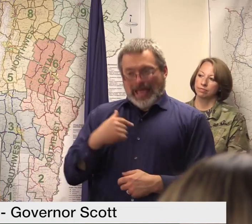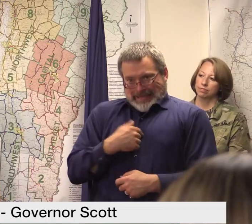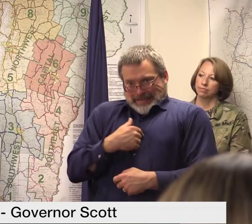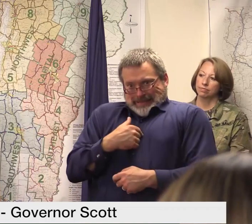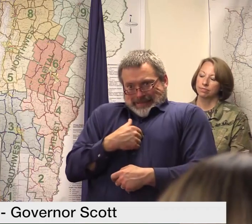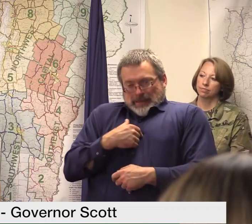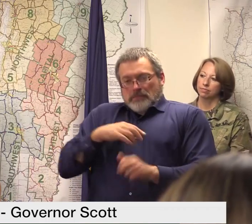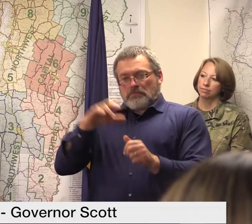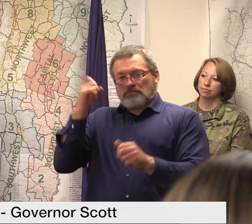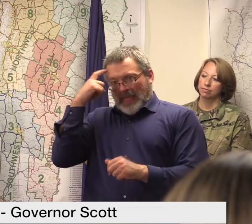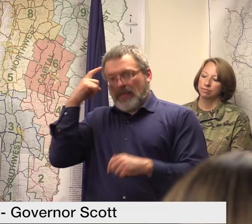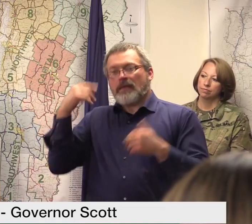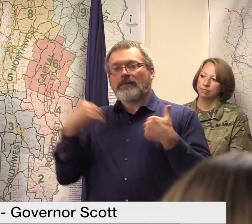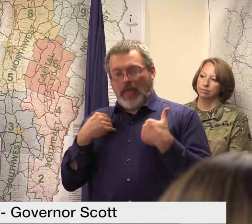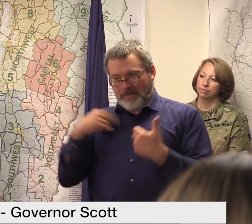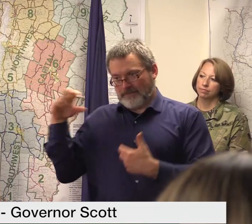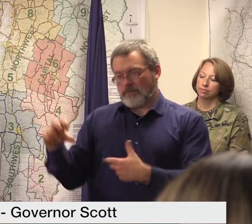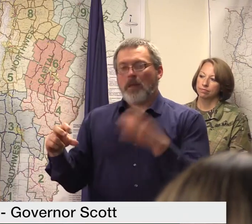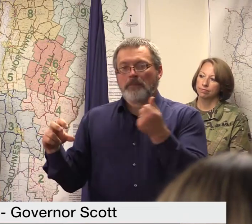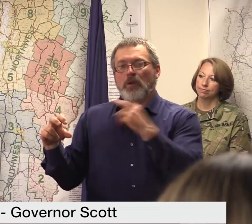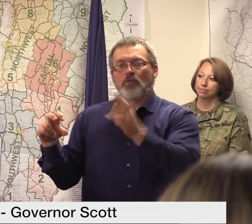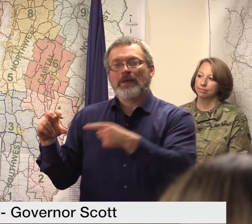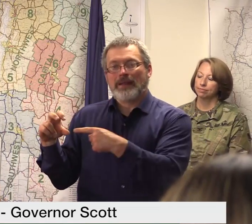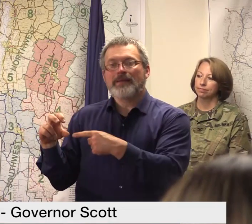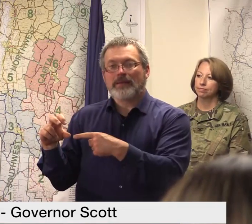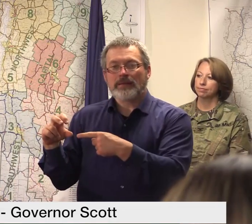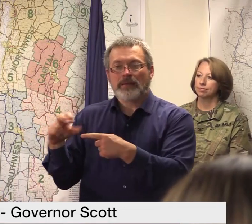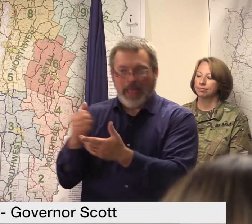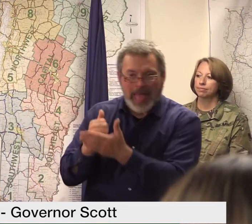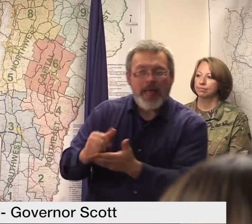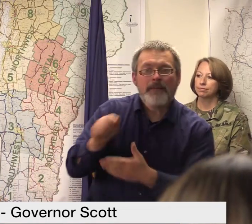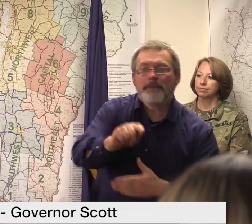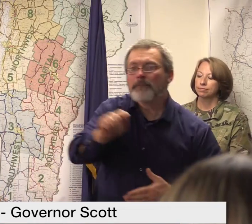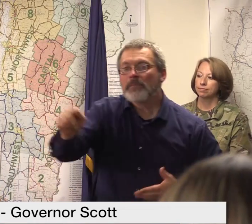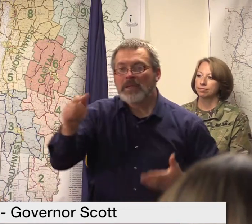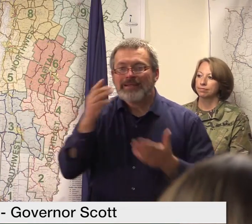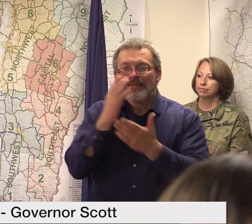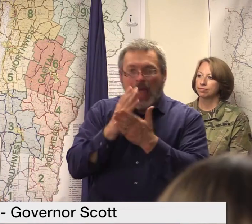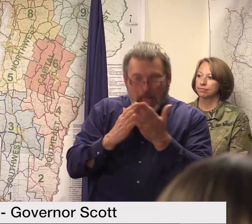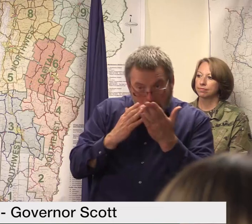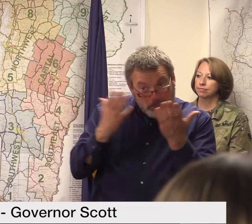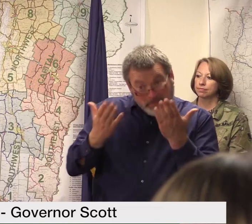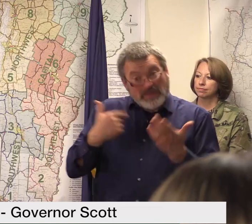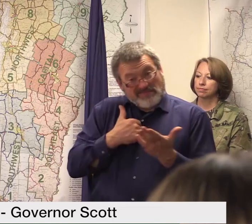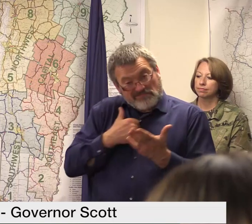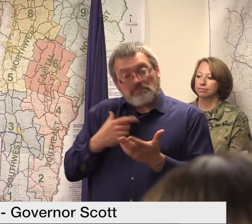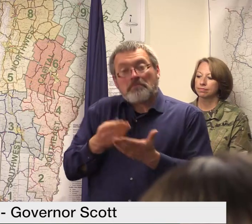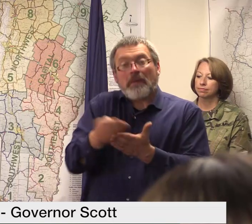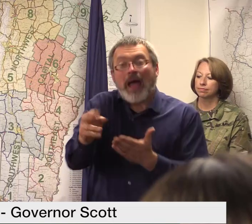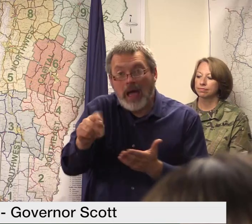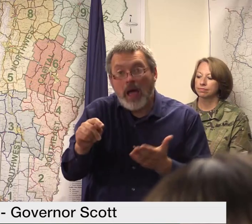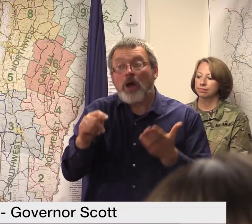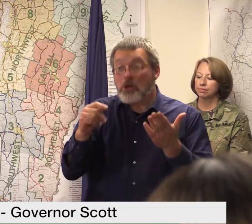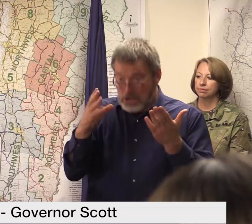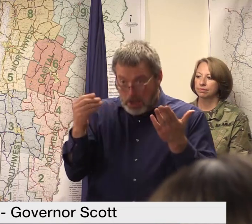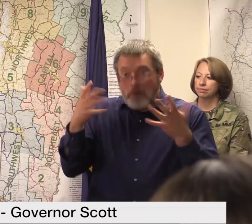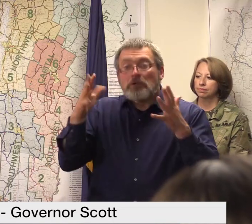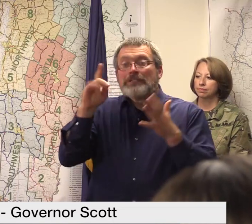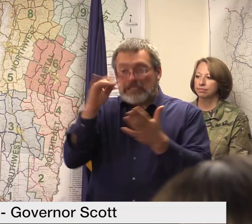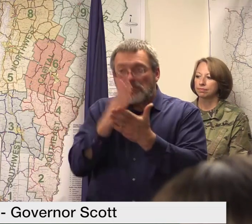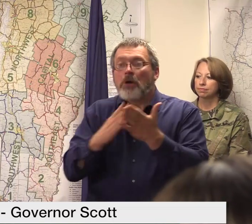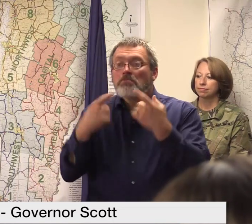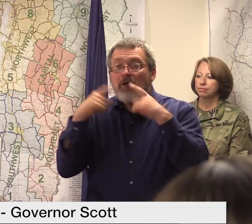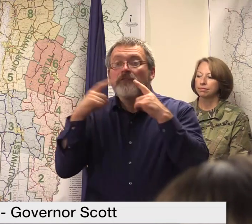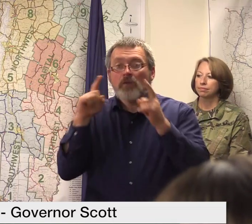using ARPA dollars to affect some of those buyouts and to great success so far and happy to provide additional details on that